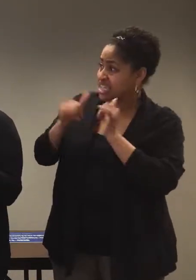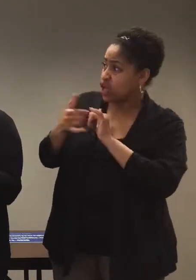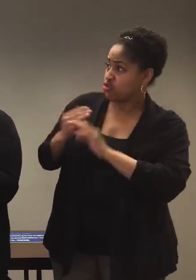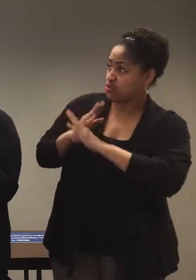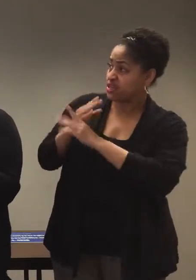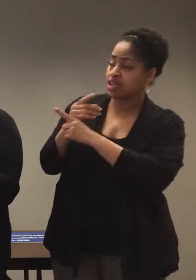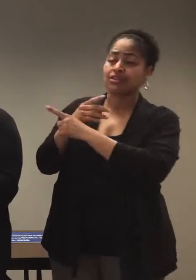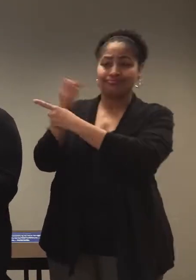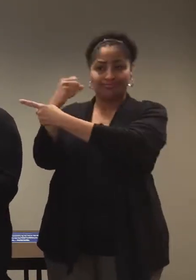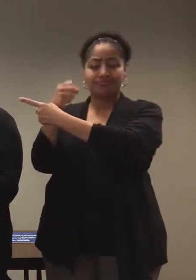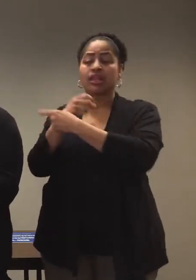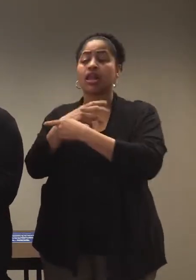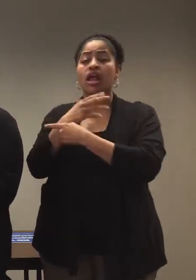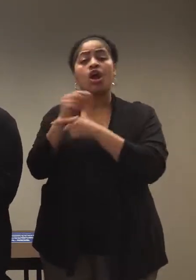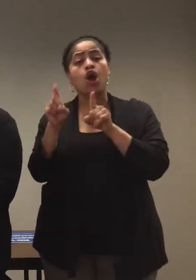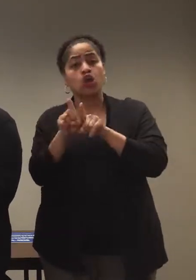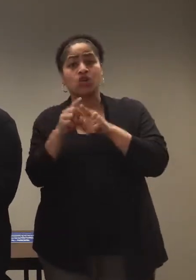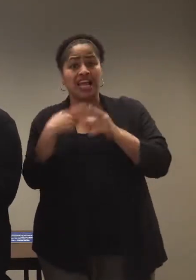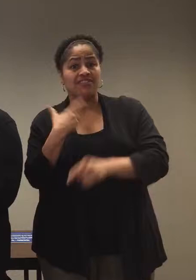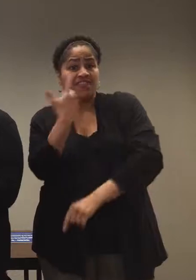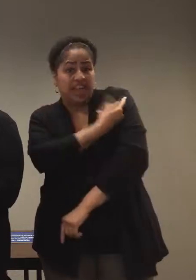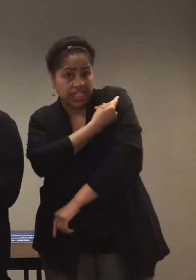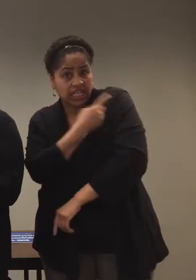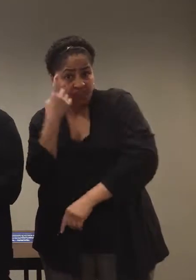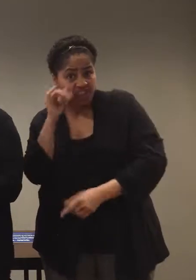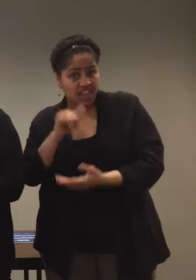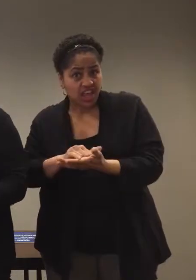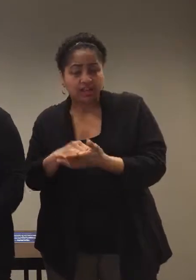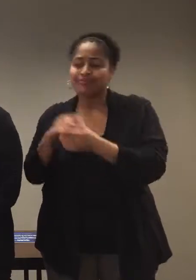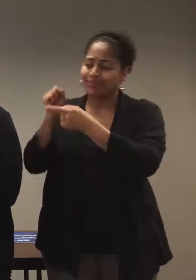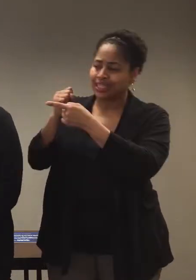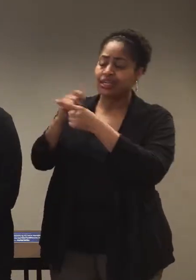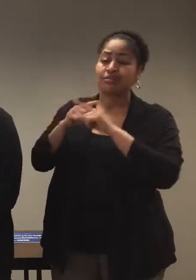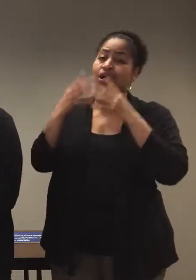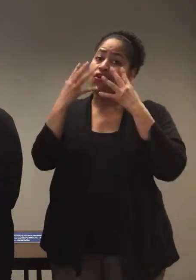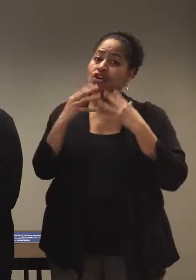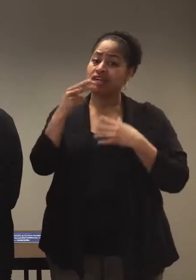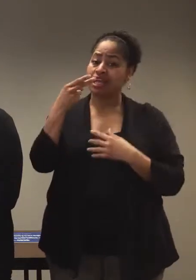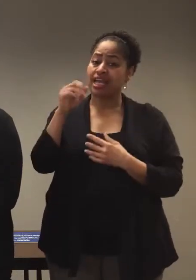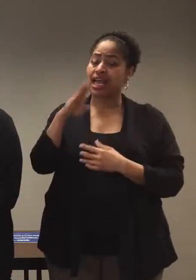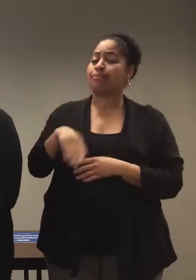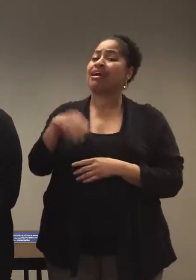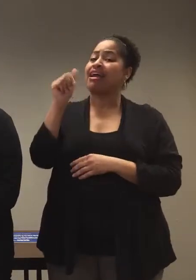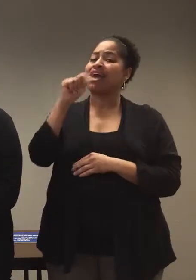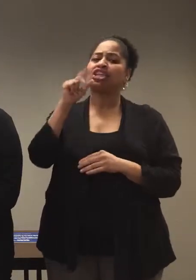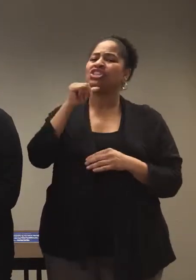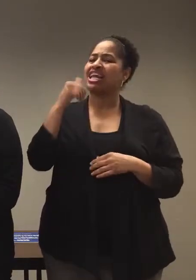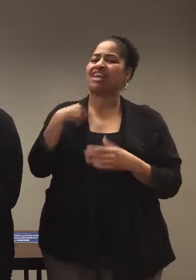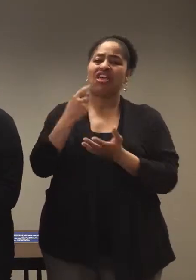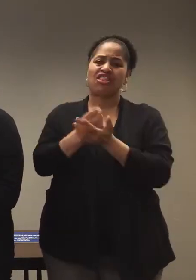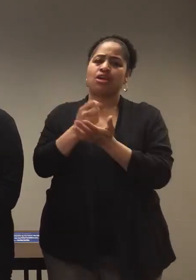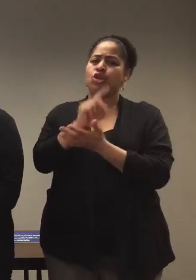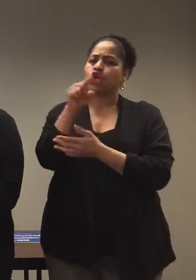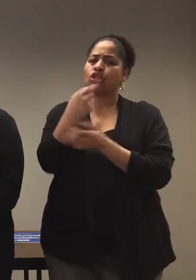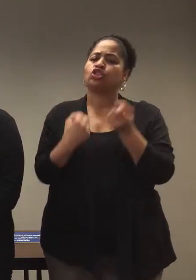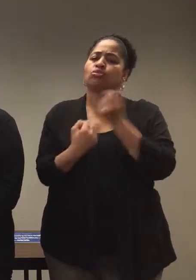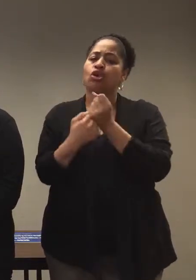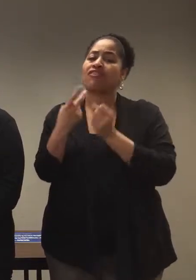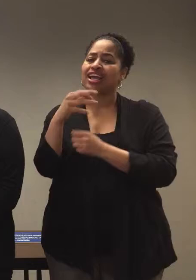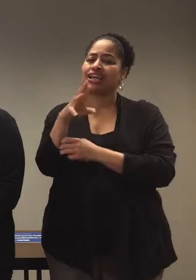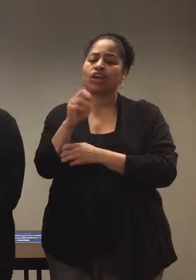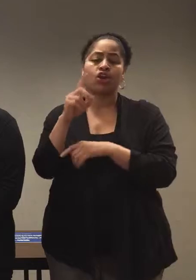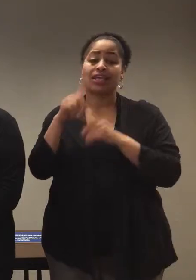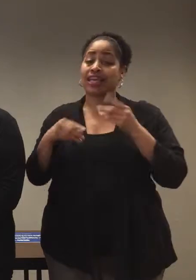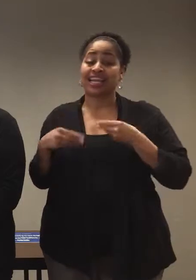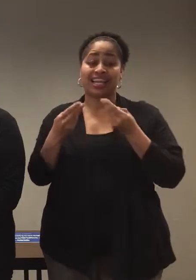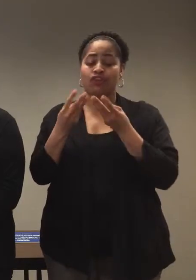prevent it. But then there's also a vaccine. There is. Okay. So unfortunately Hepatitis A has no therapy. It's only supportive care. So we can't give